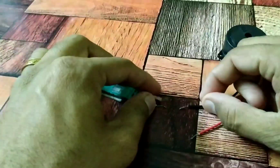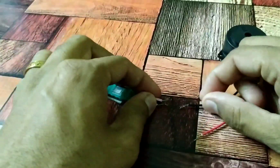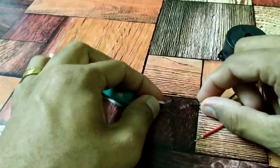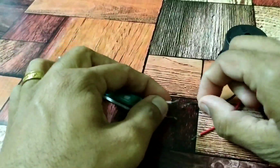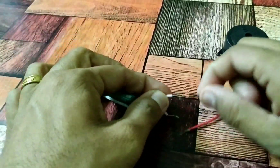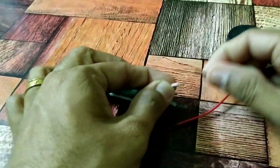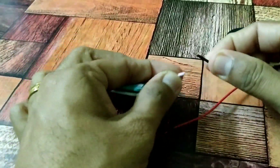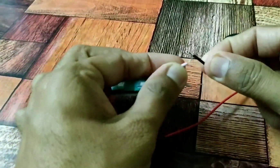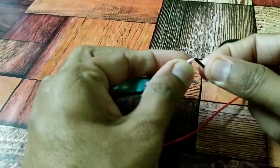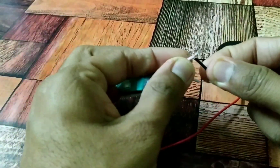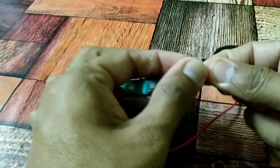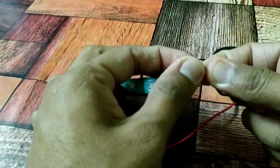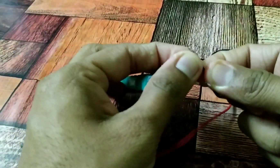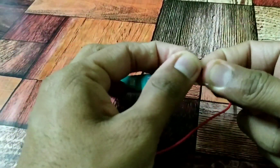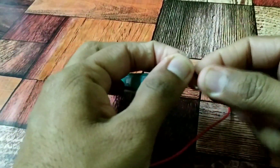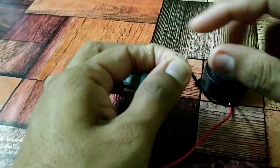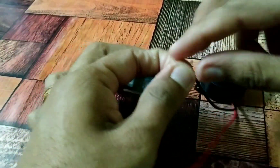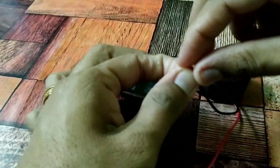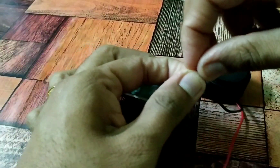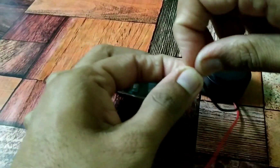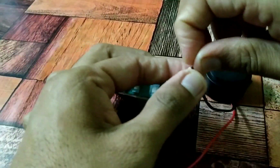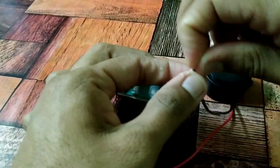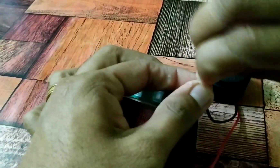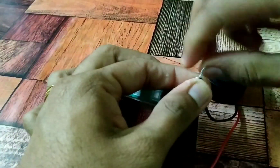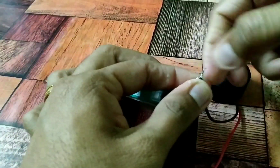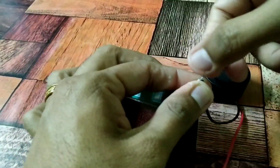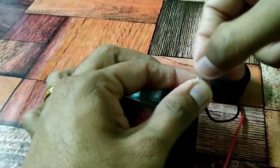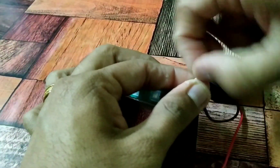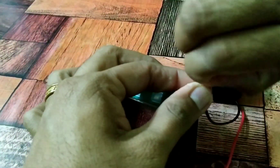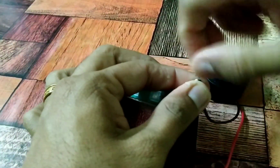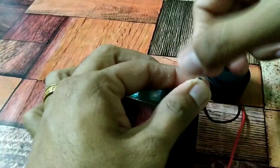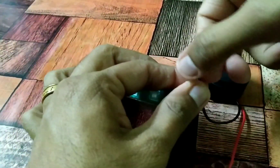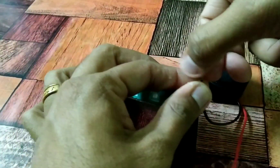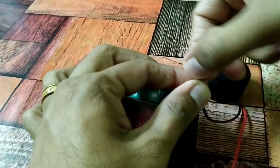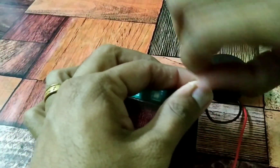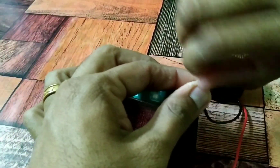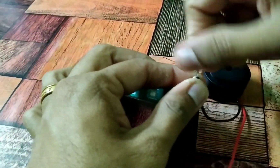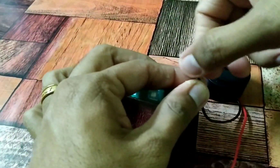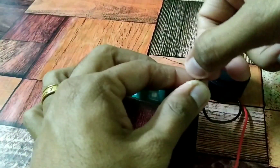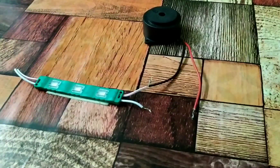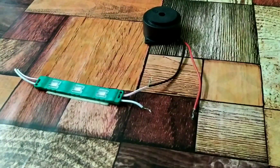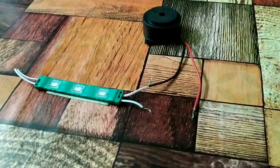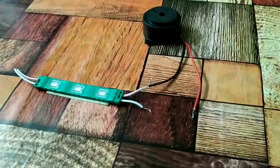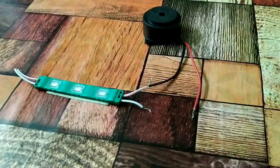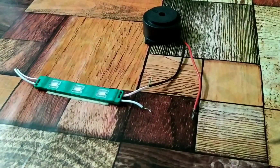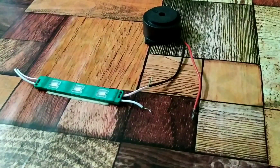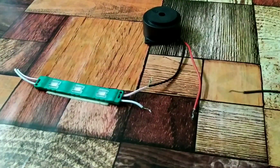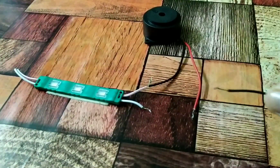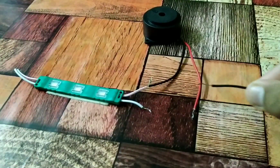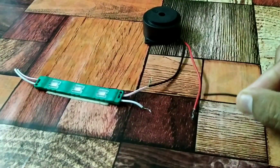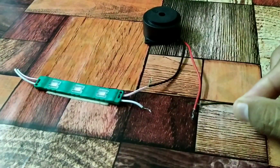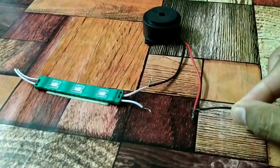see Can't see